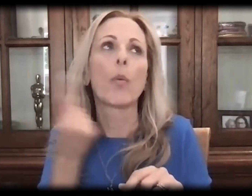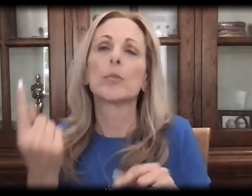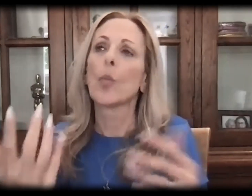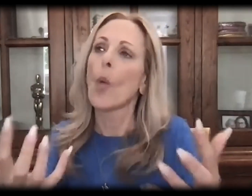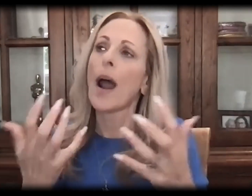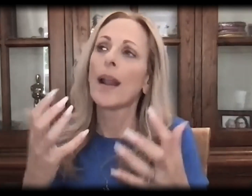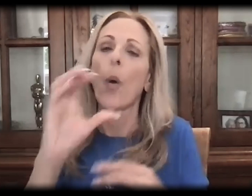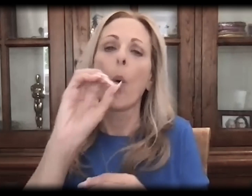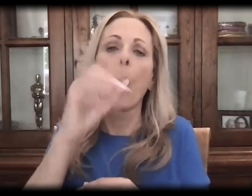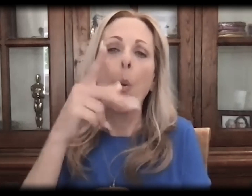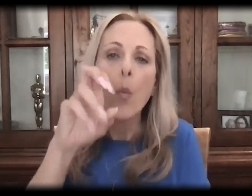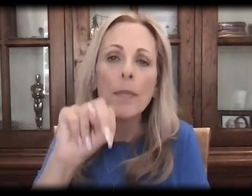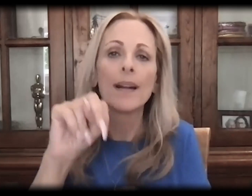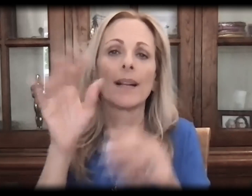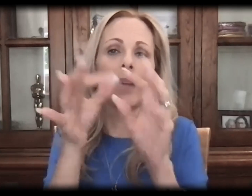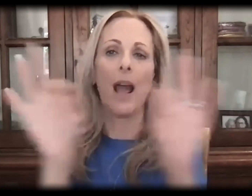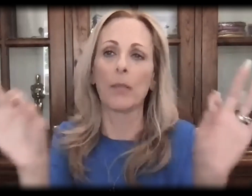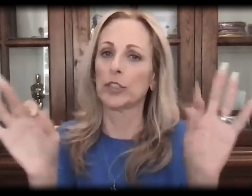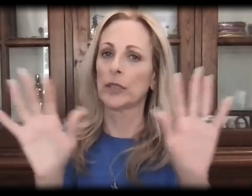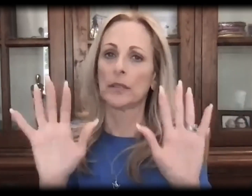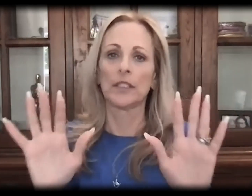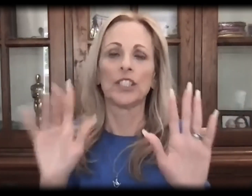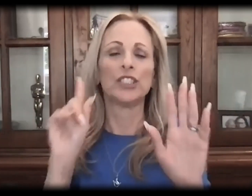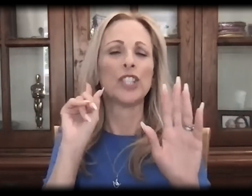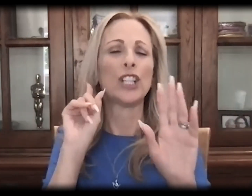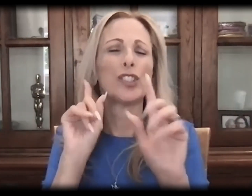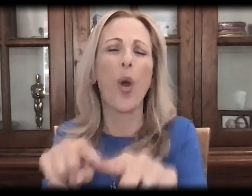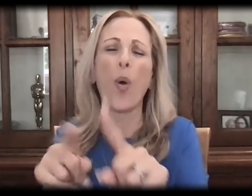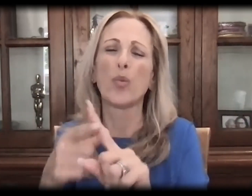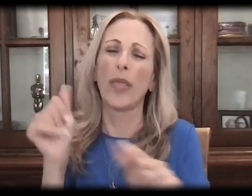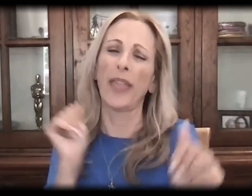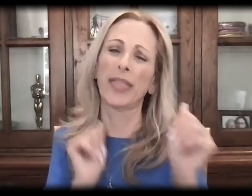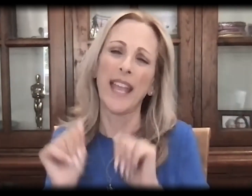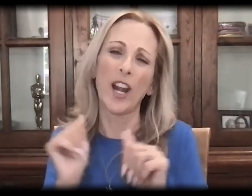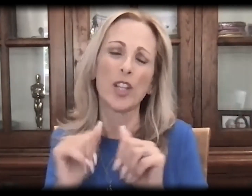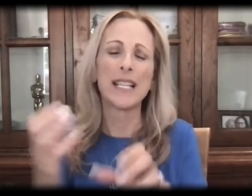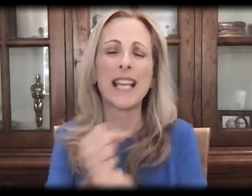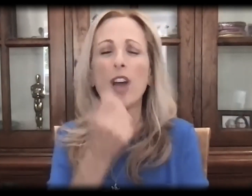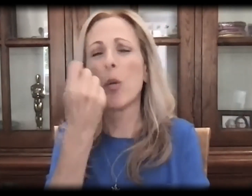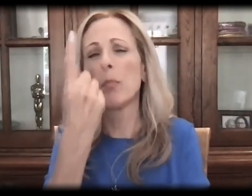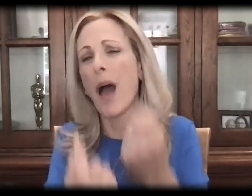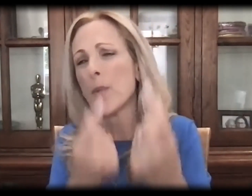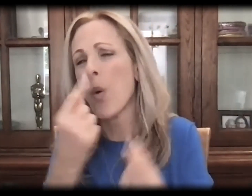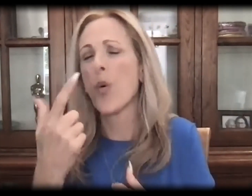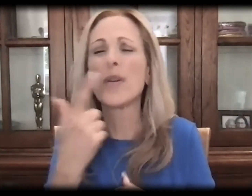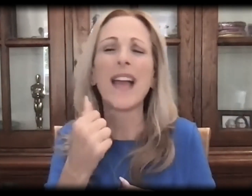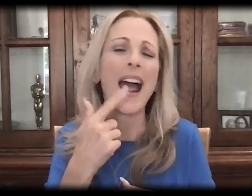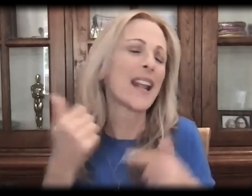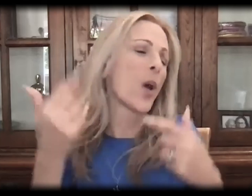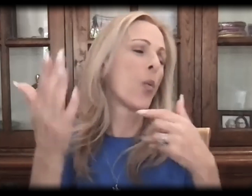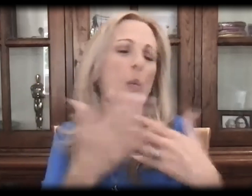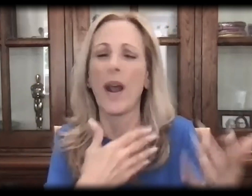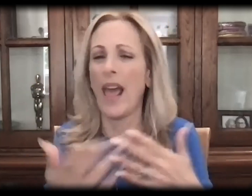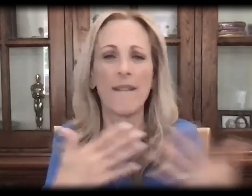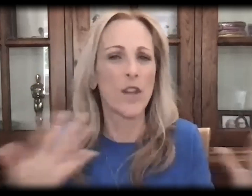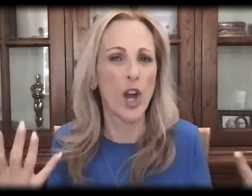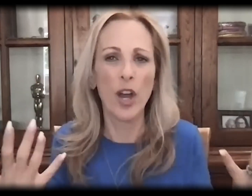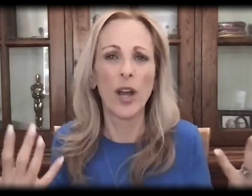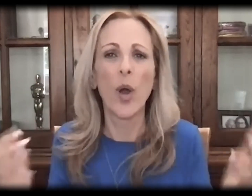But in terms of streaming, I mean, listen, in theatres, we've always asked for open captions. You know, go to the theatre, get your popcorn,